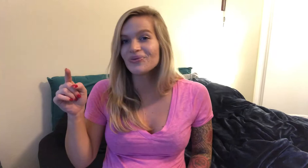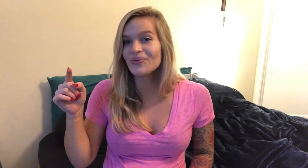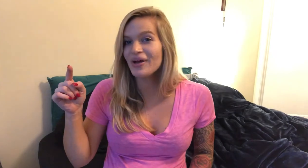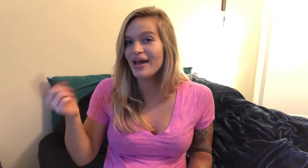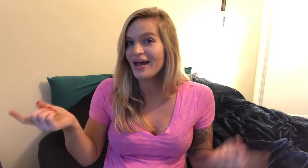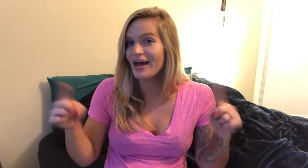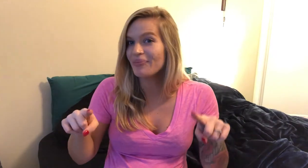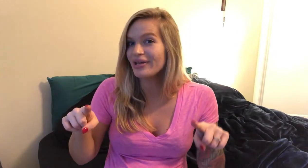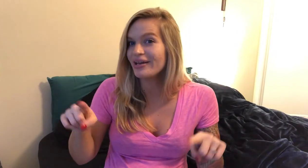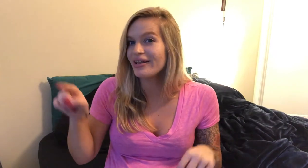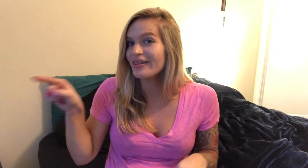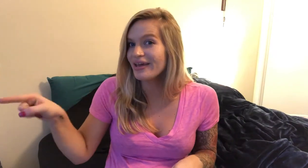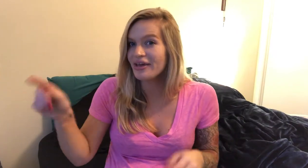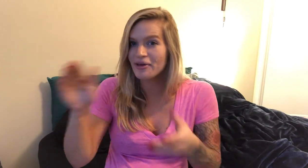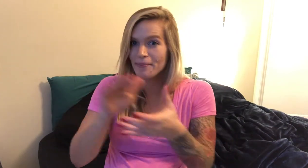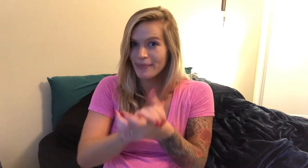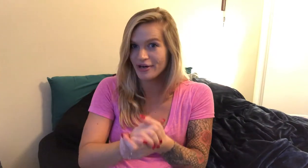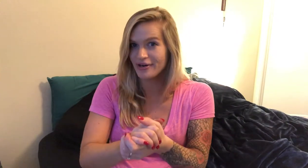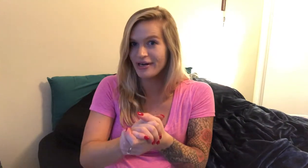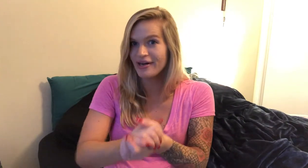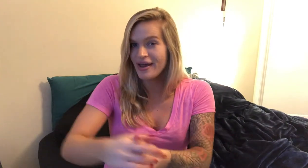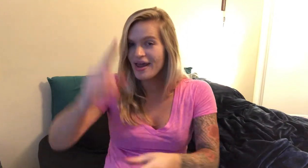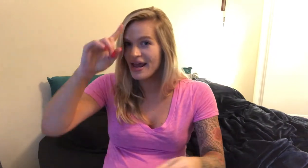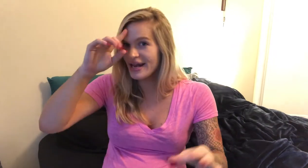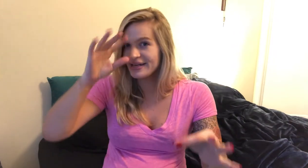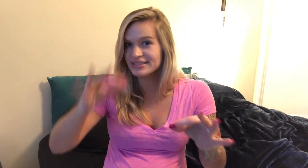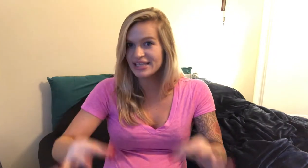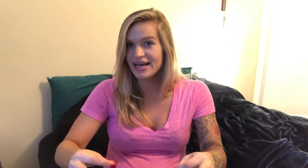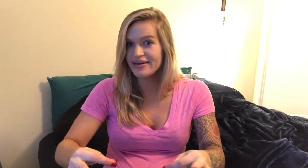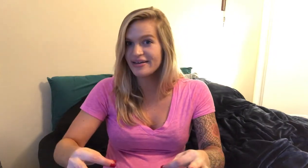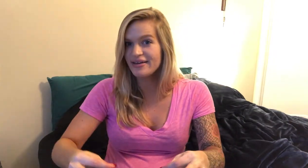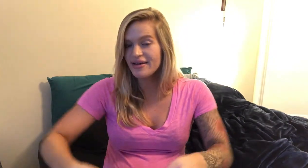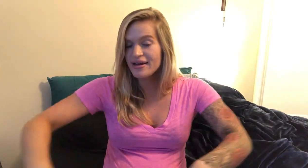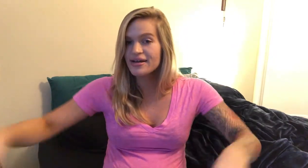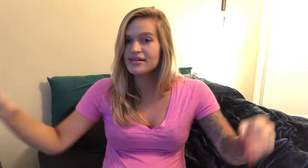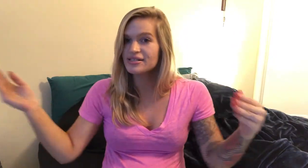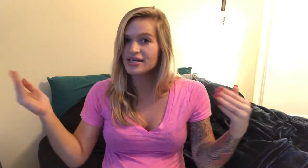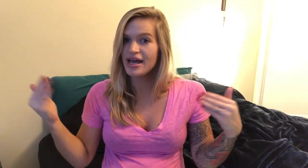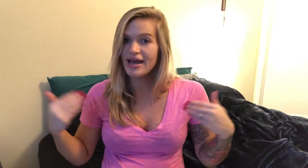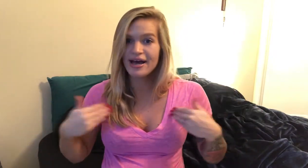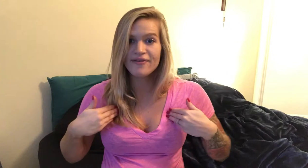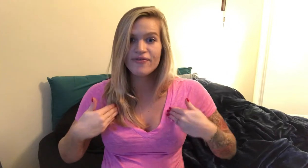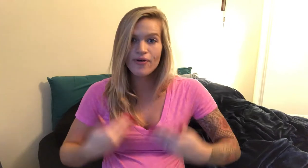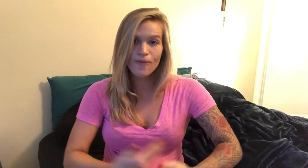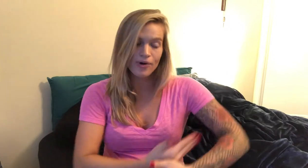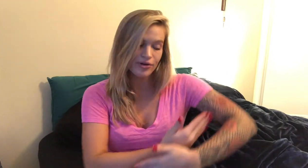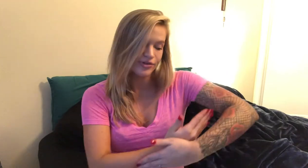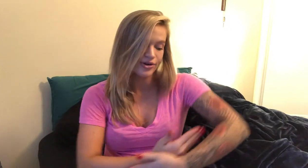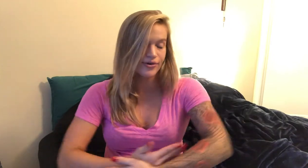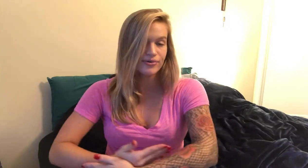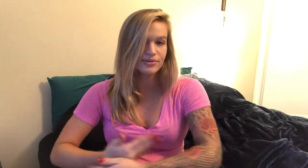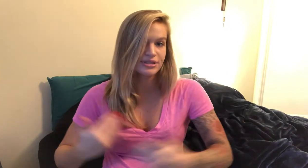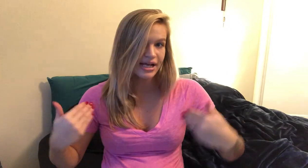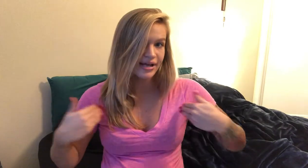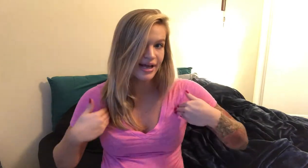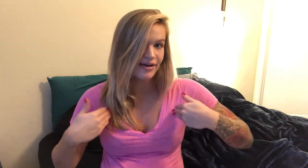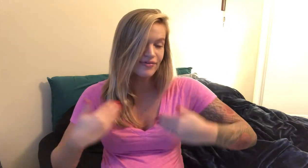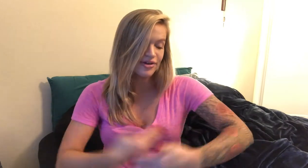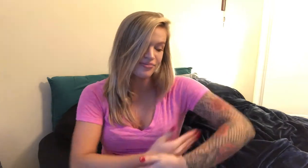happen they married and decided to have one of their own have a